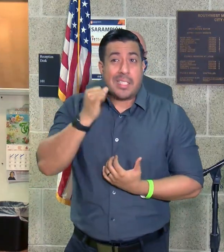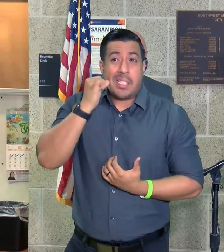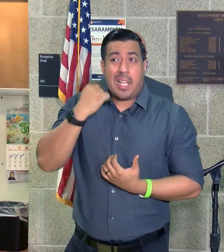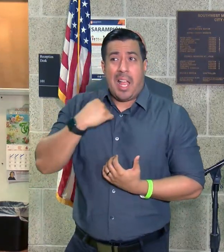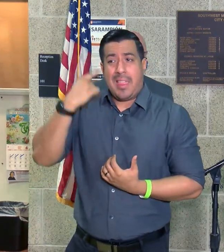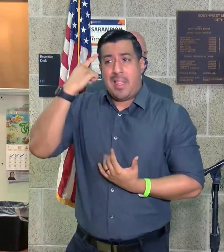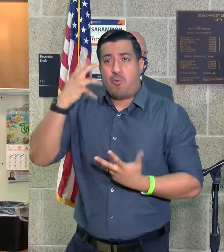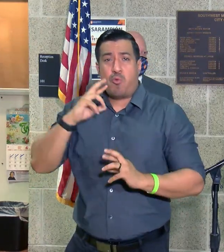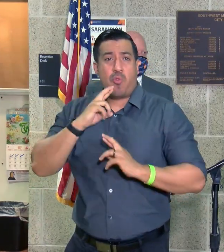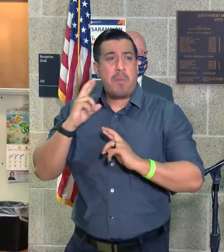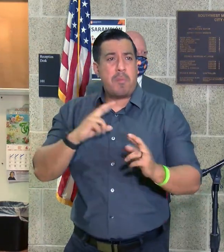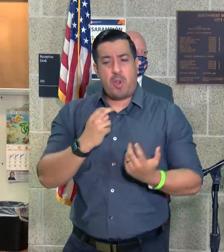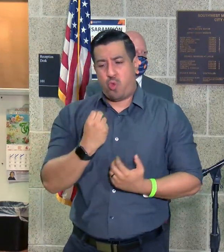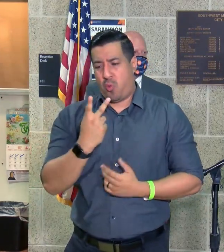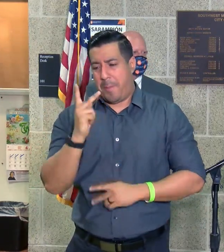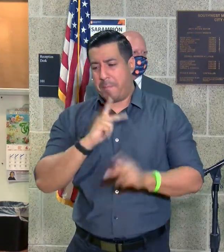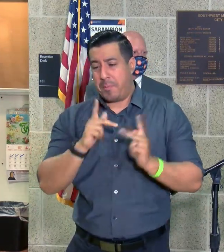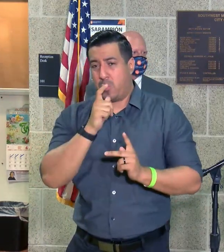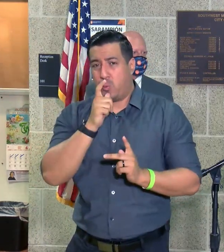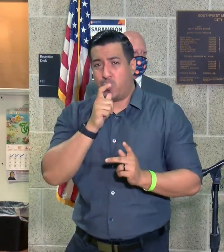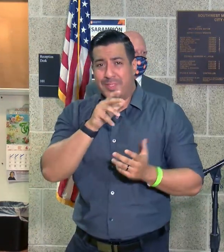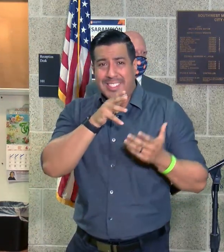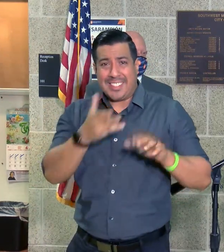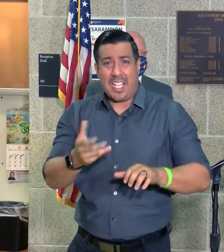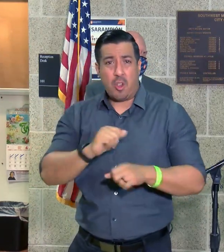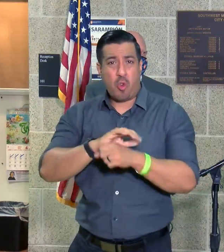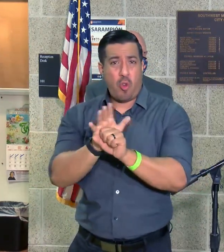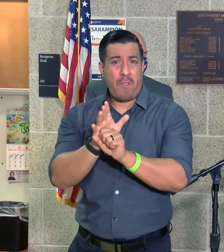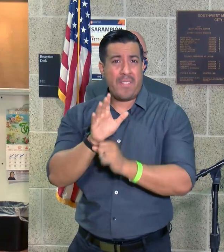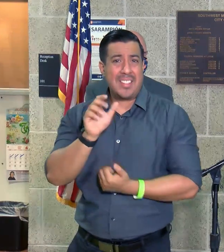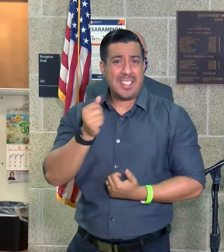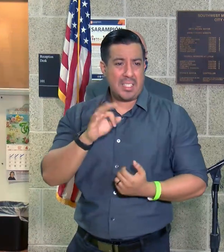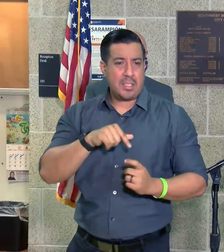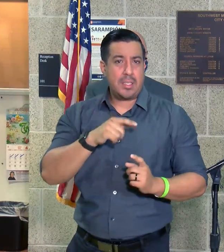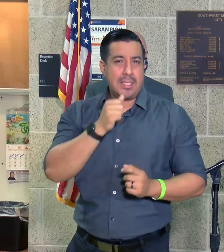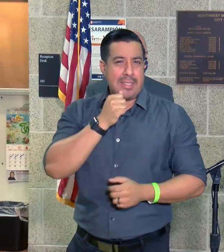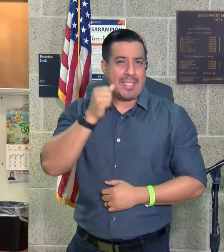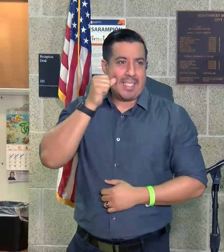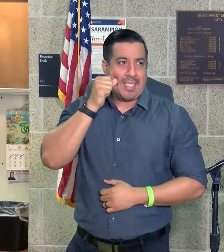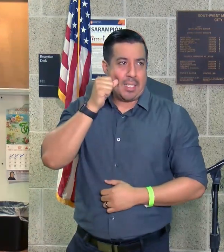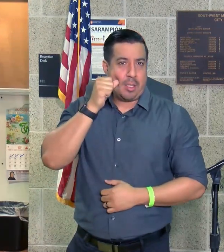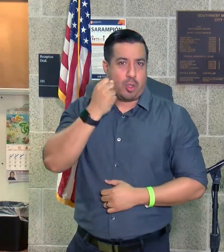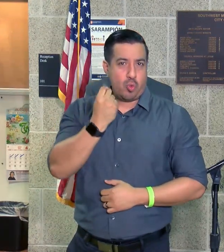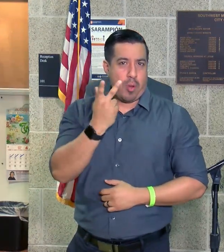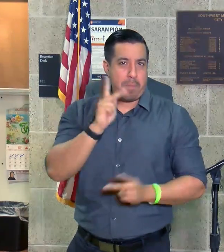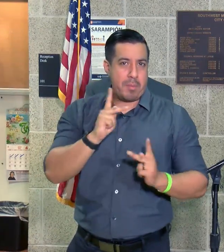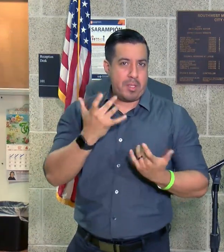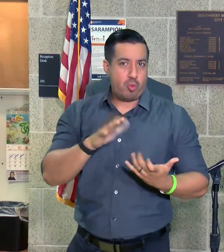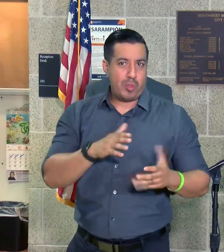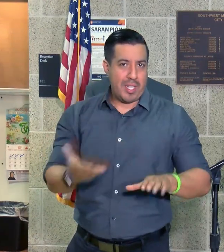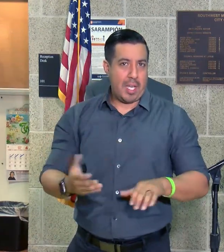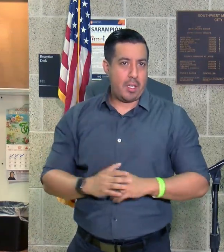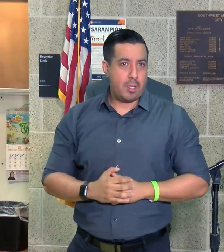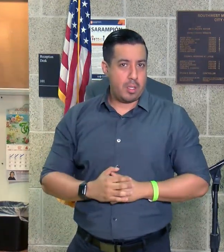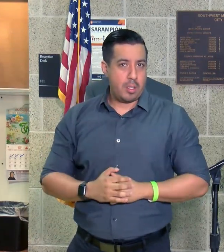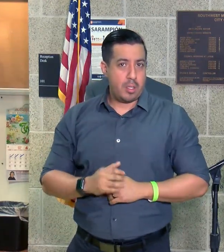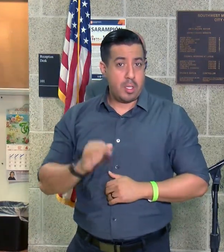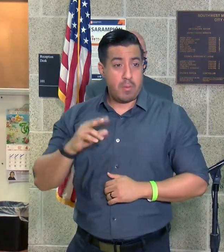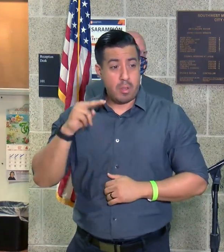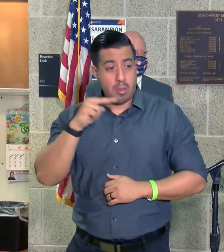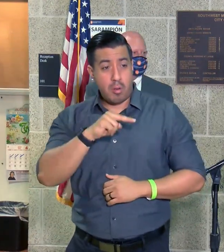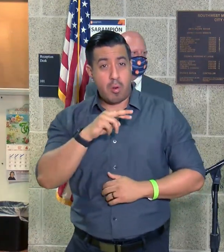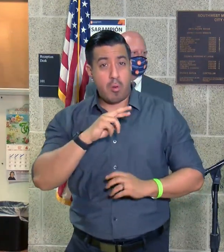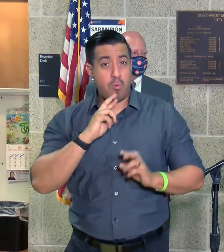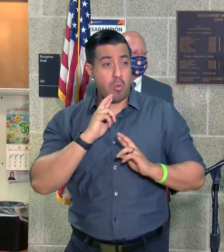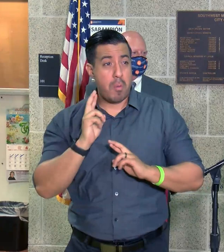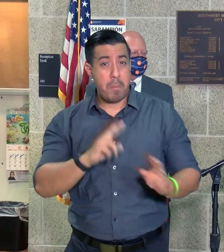reported 12 people who died from COVID-19. That's yesterday, 12 people. And if you look at the reports,